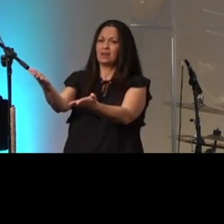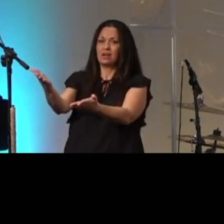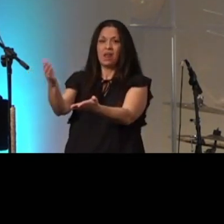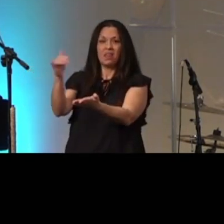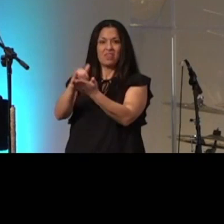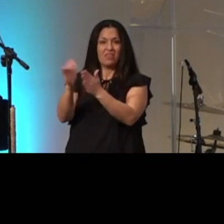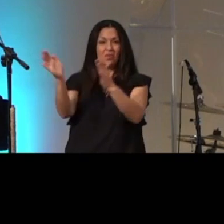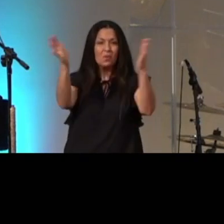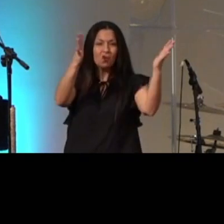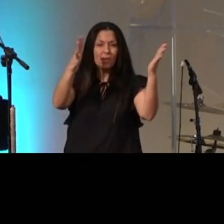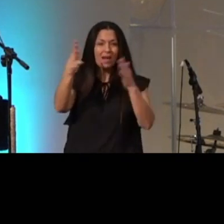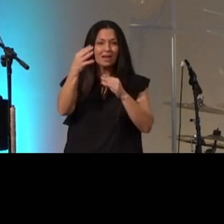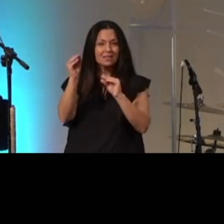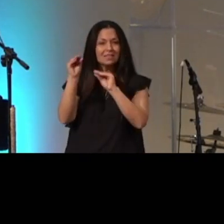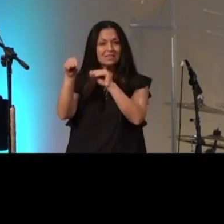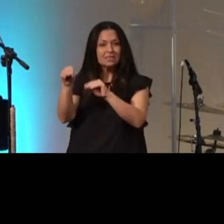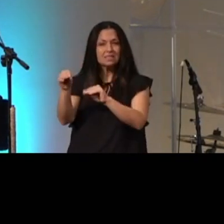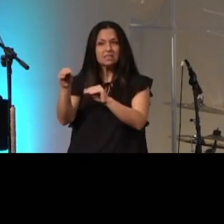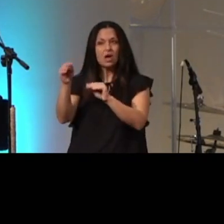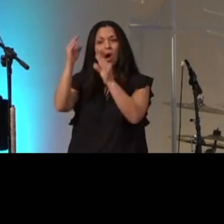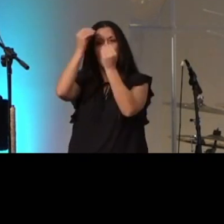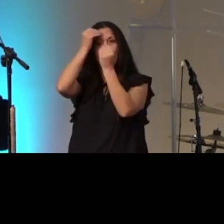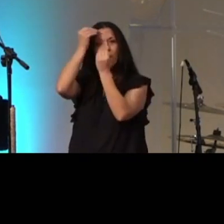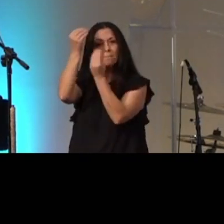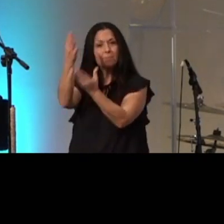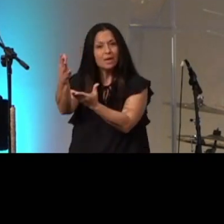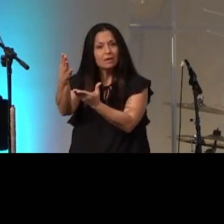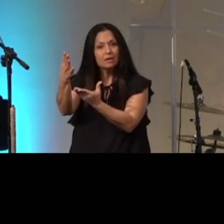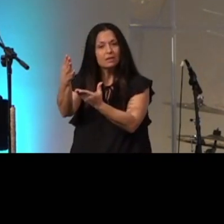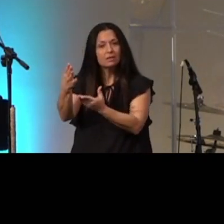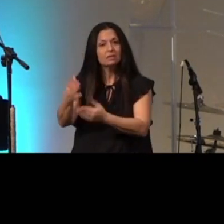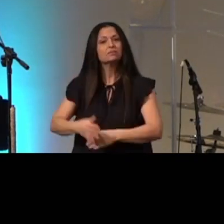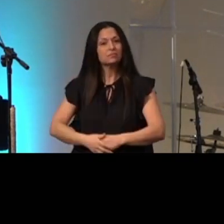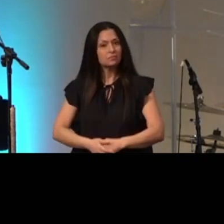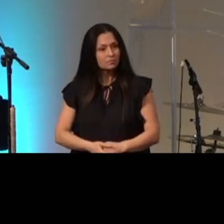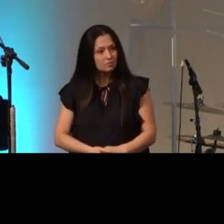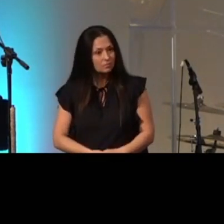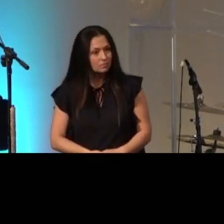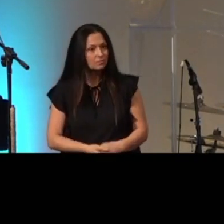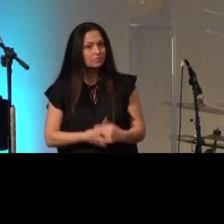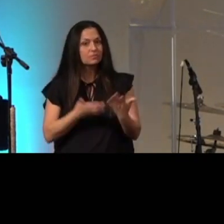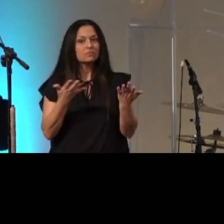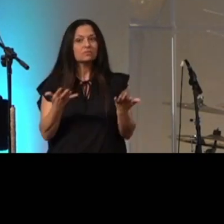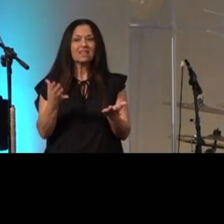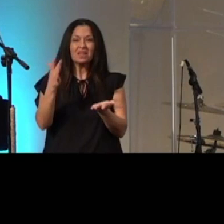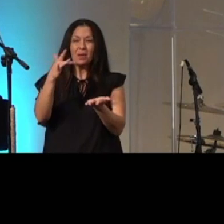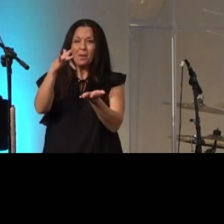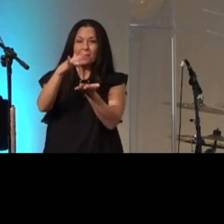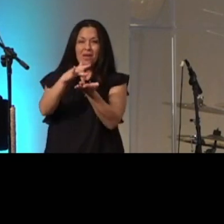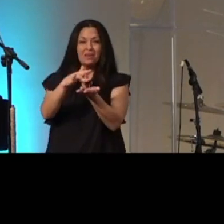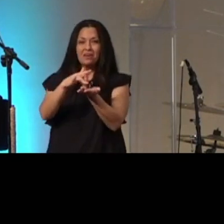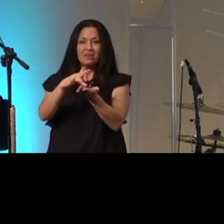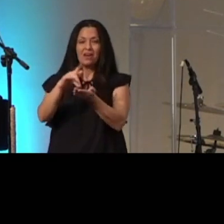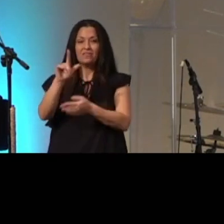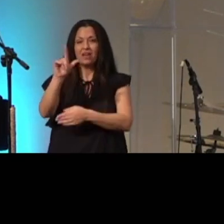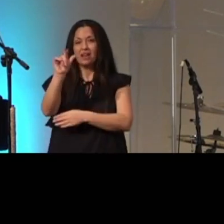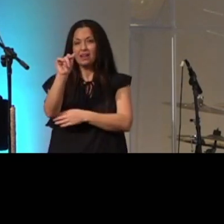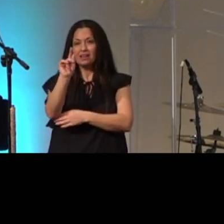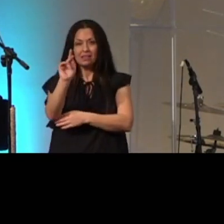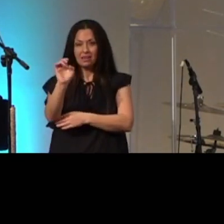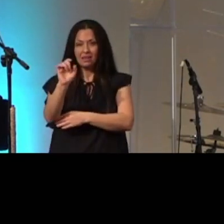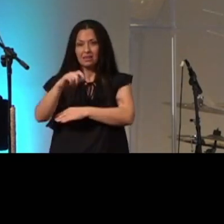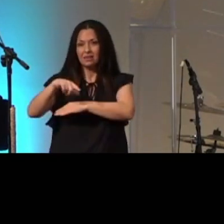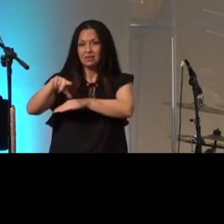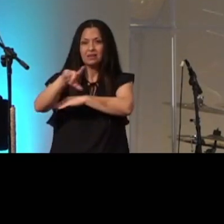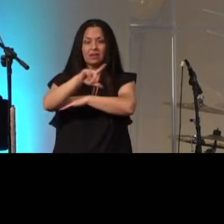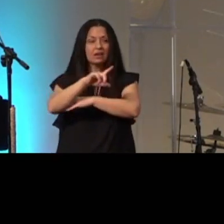get into the boat and jesus is tired and so he falls asleep and they are in the middle of the lake when all of a sudden